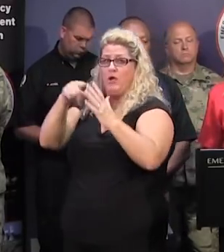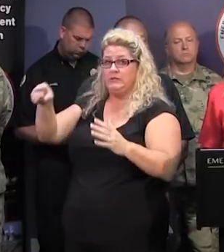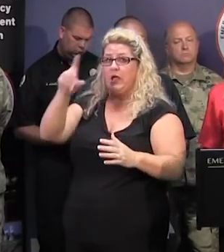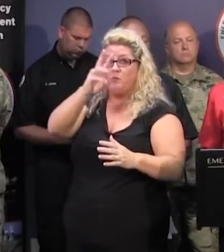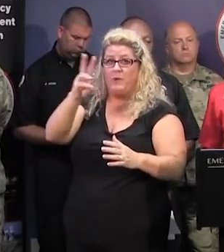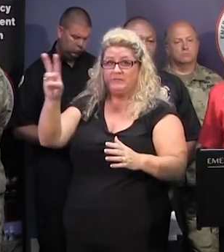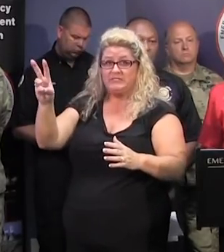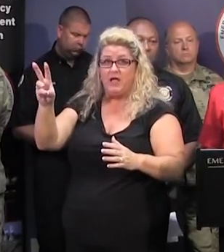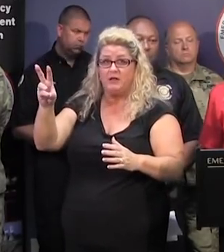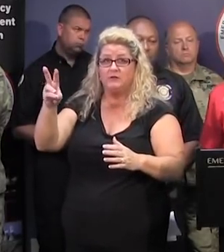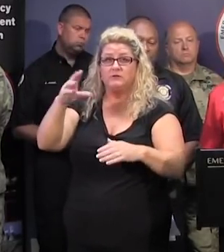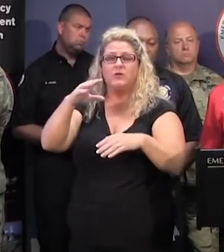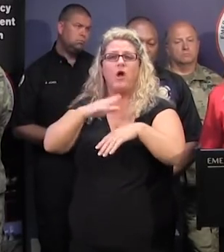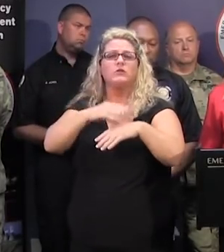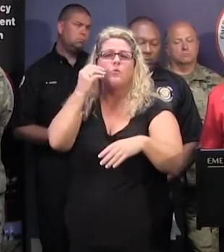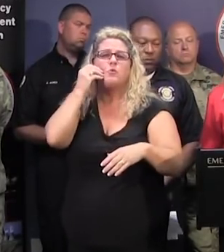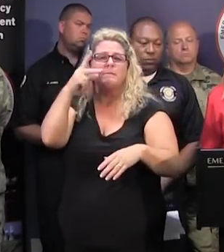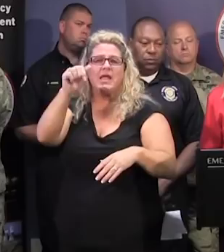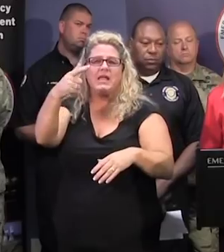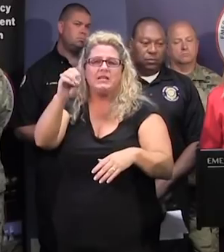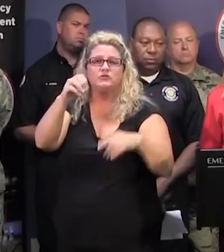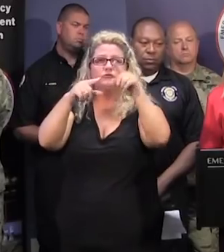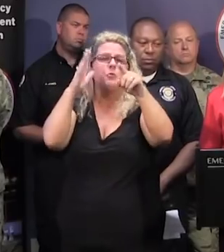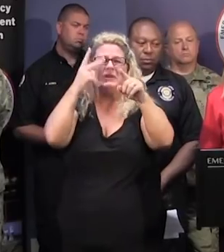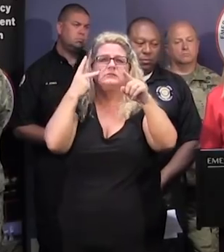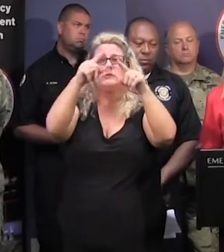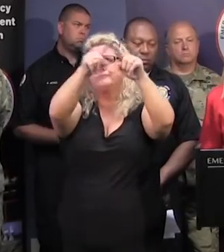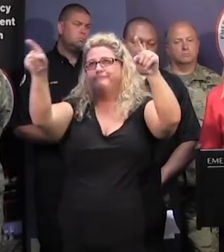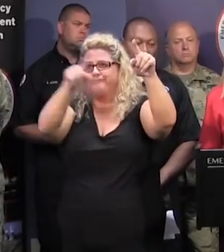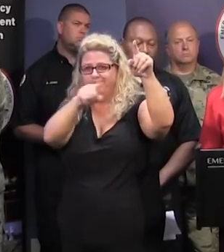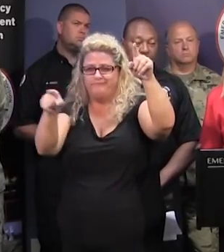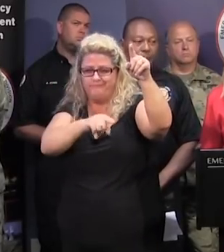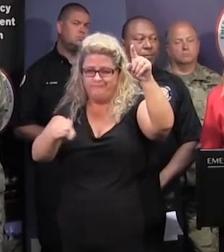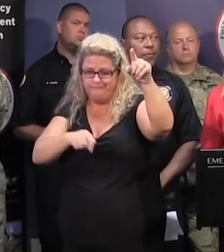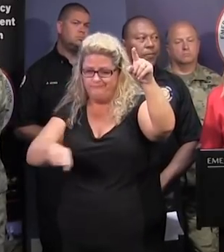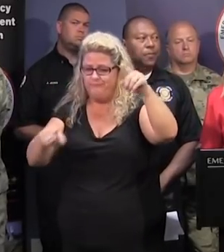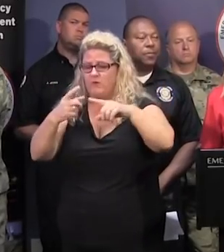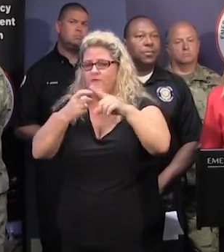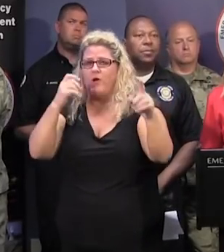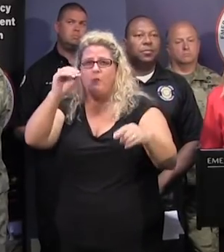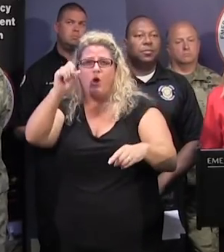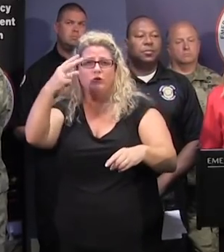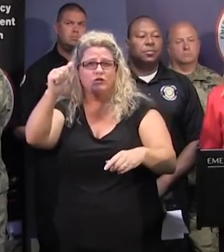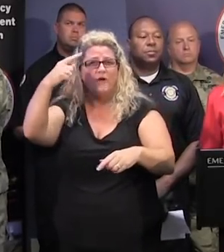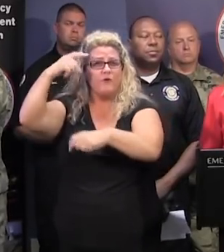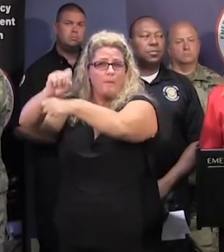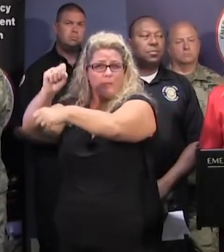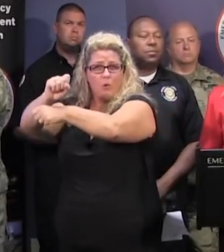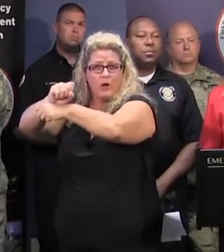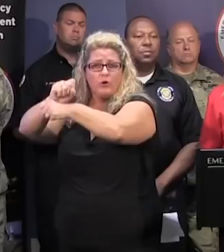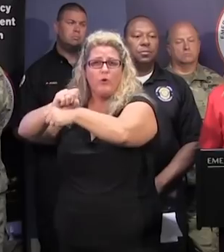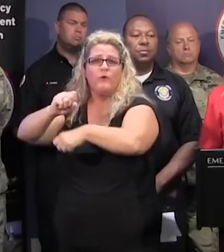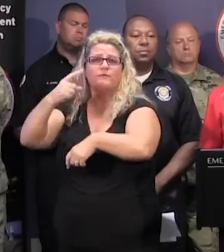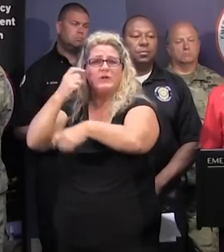We have a link right on the home page to some of these important messages from everything from our OSHA division for employer and worker